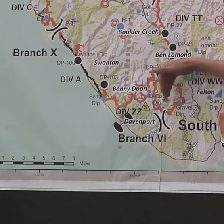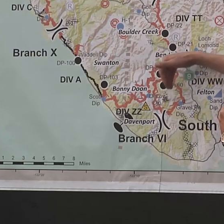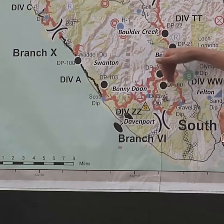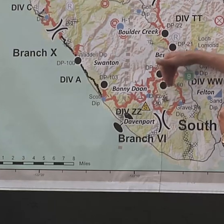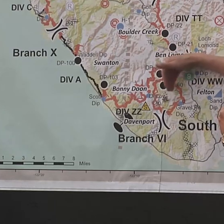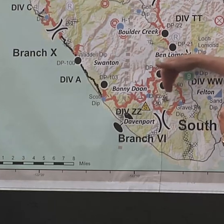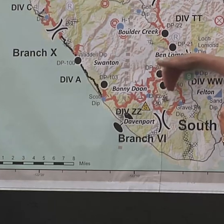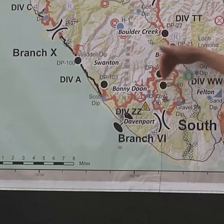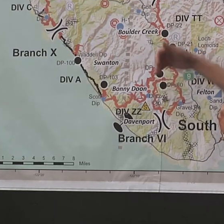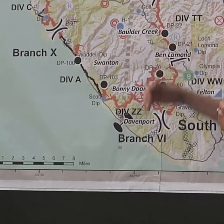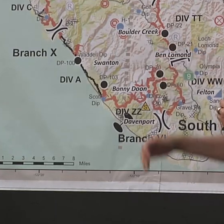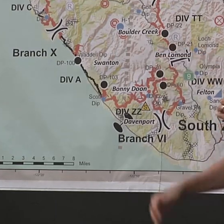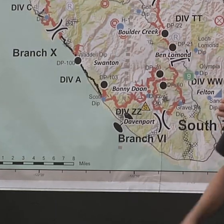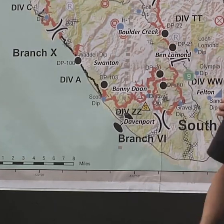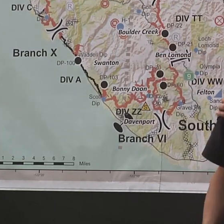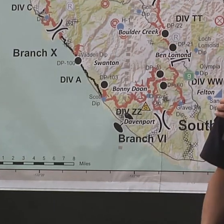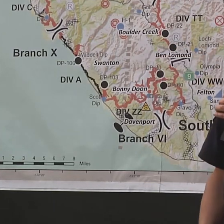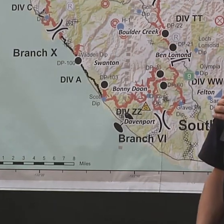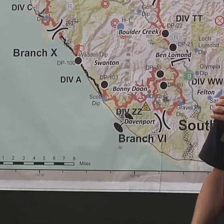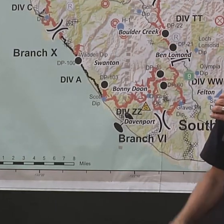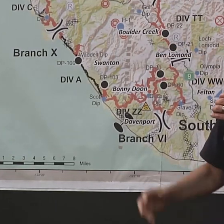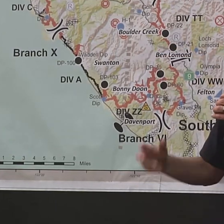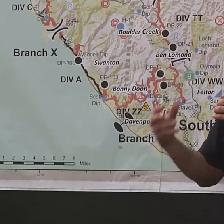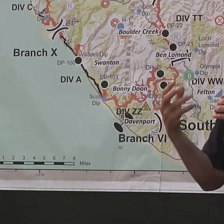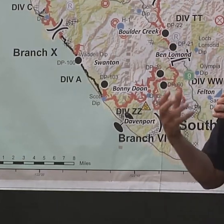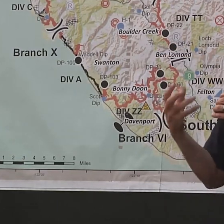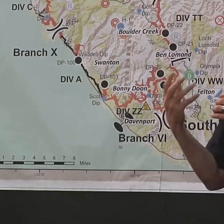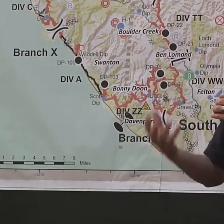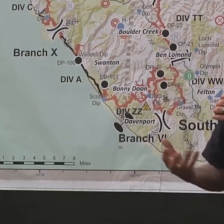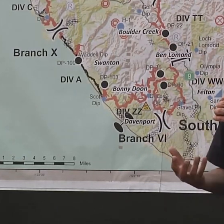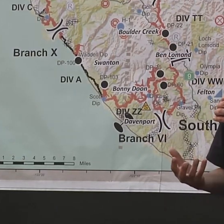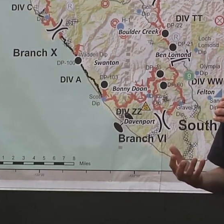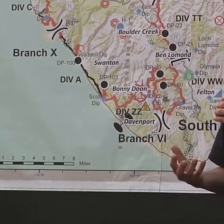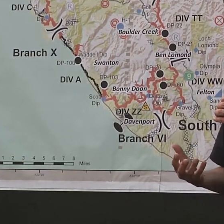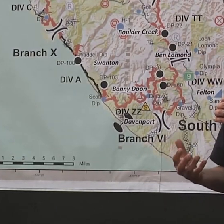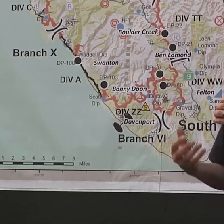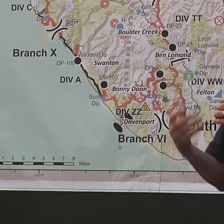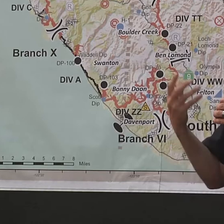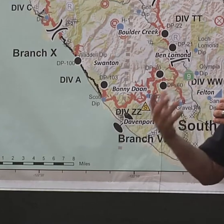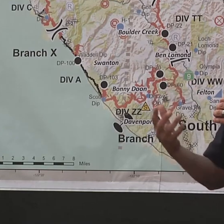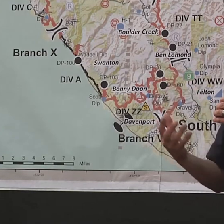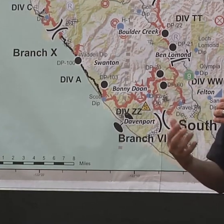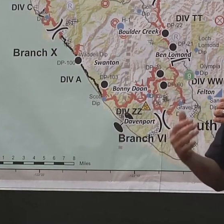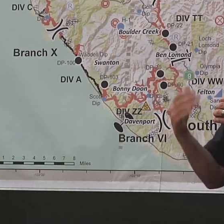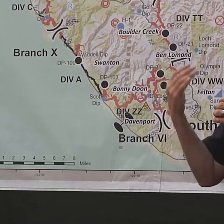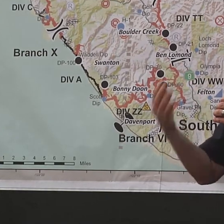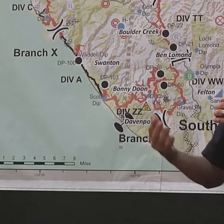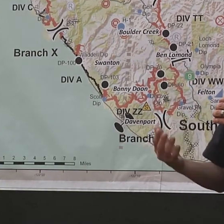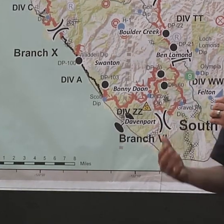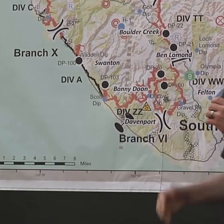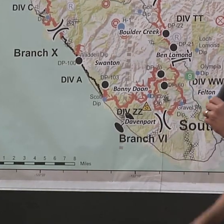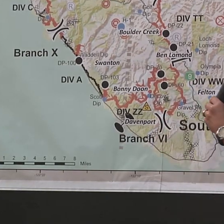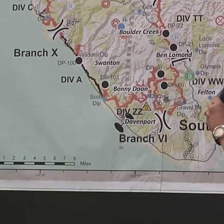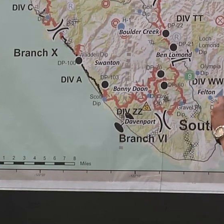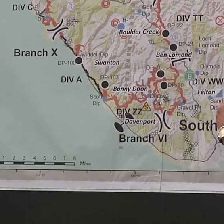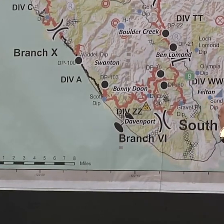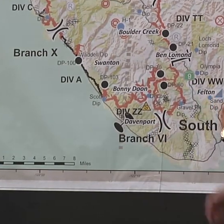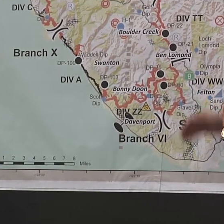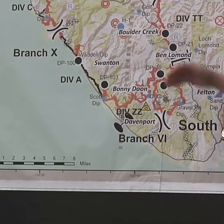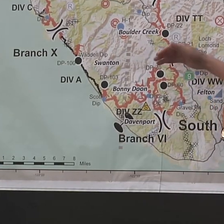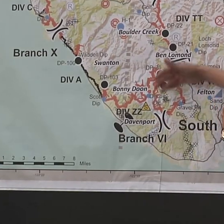good buffer, a really good line around that community of Felton. And that will give us a high level of confidence that that community is going to be very safe